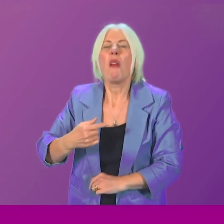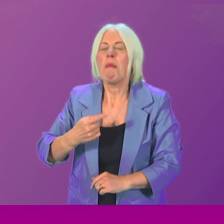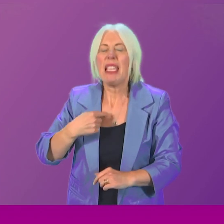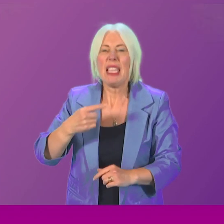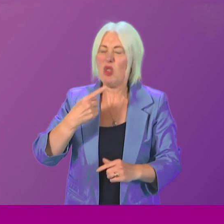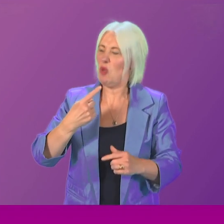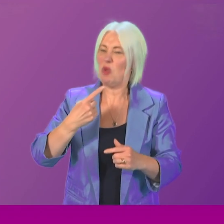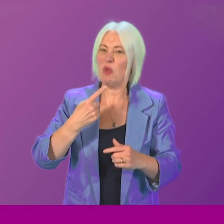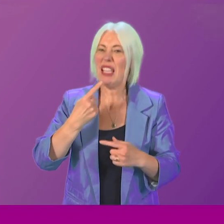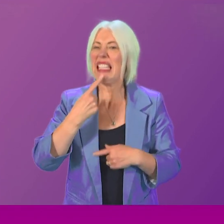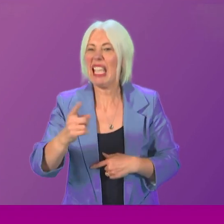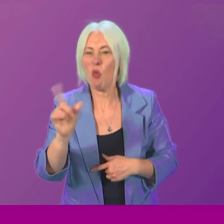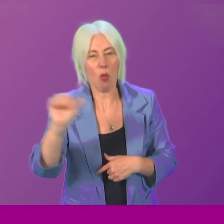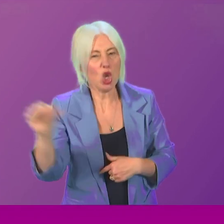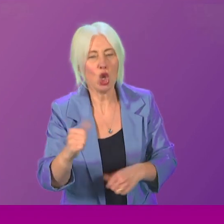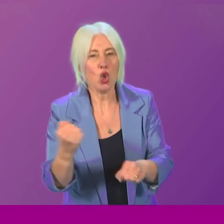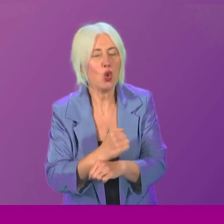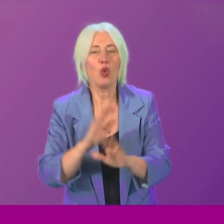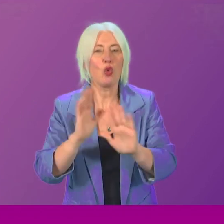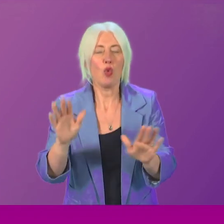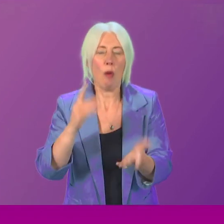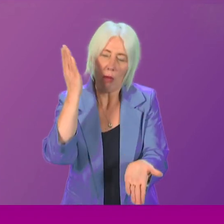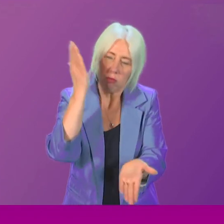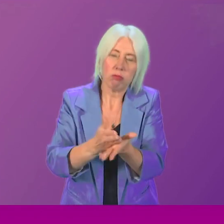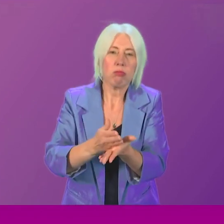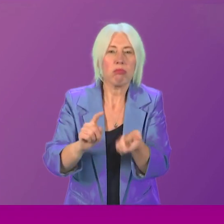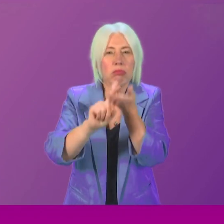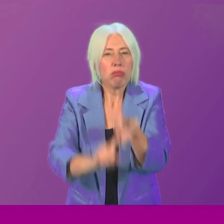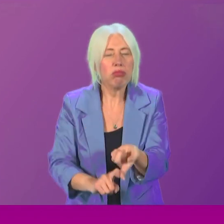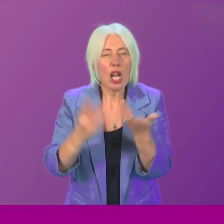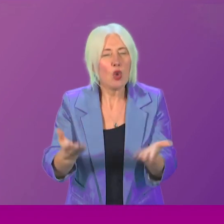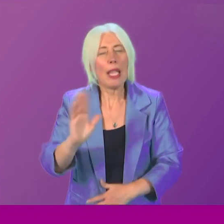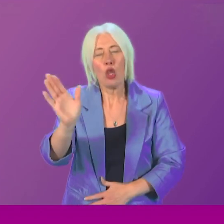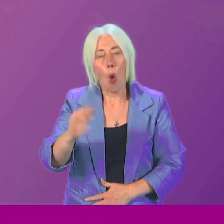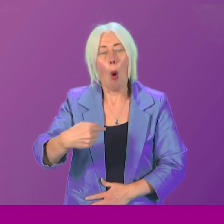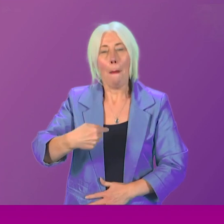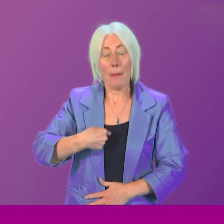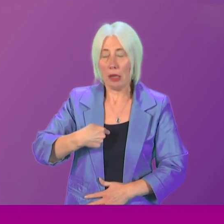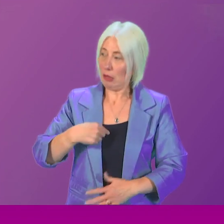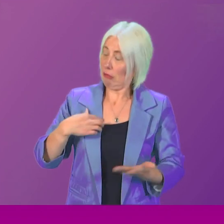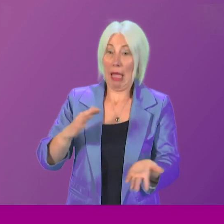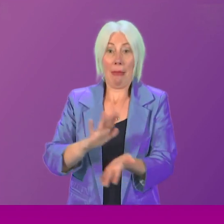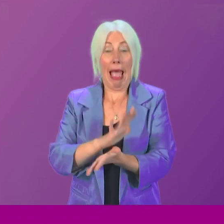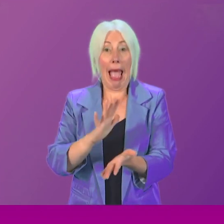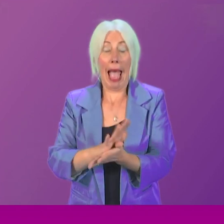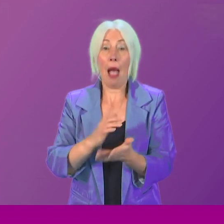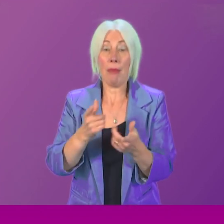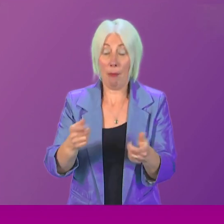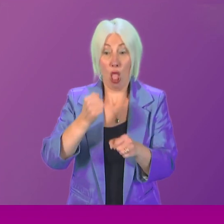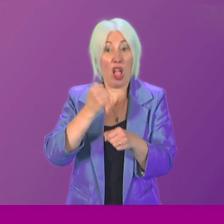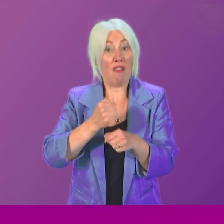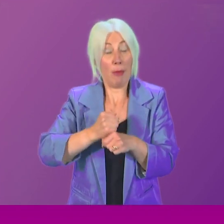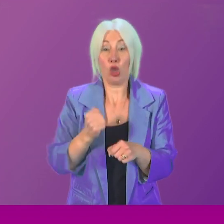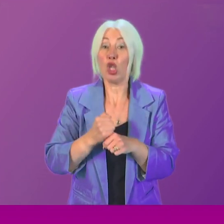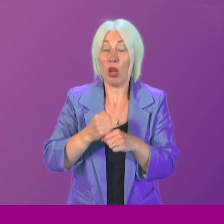consideration by stating anything definitively today but I am very happy to say that the mind of the Government